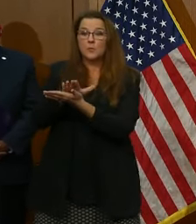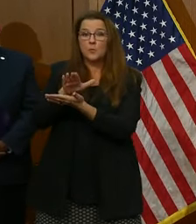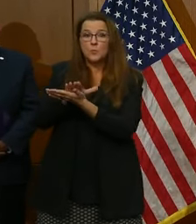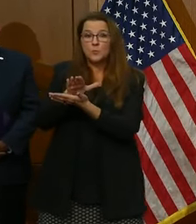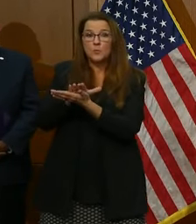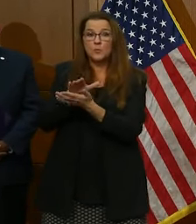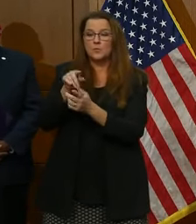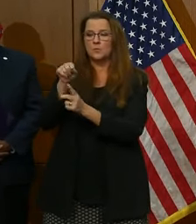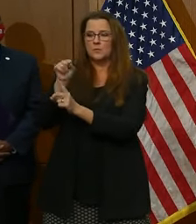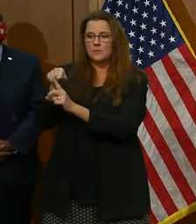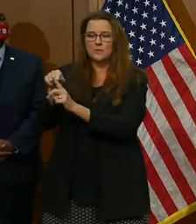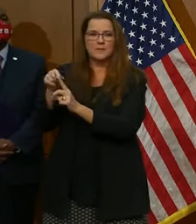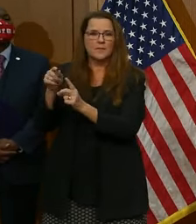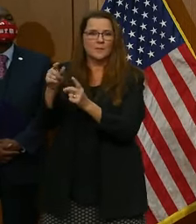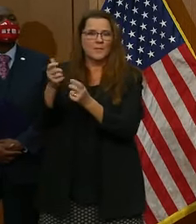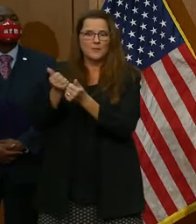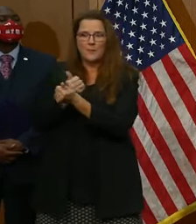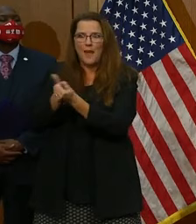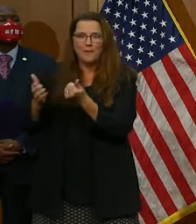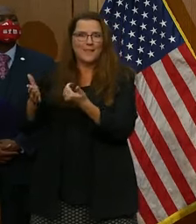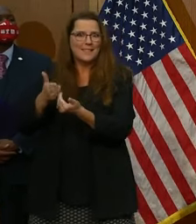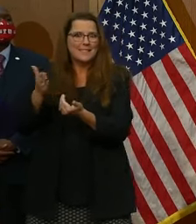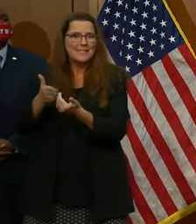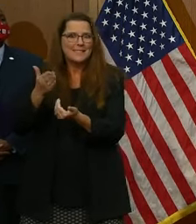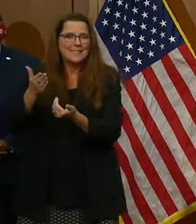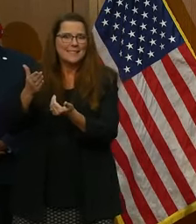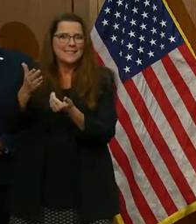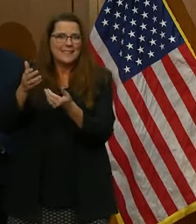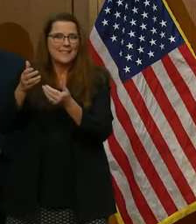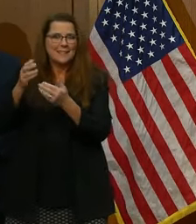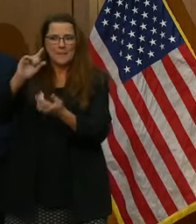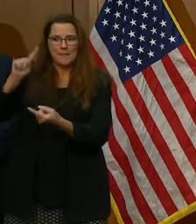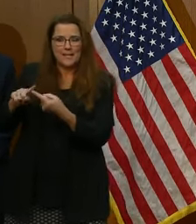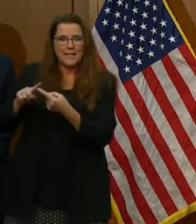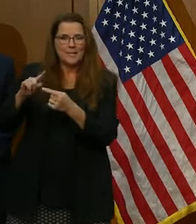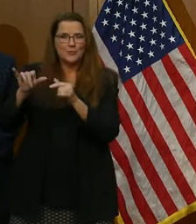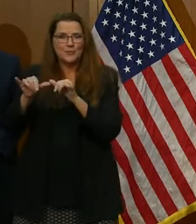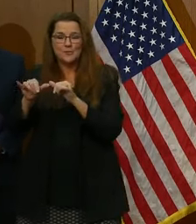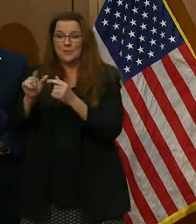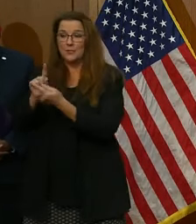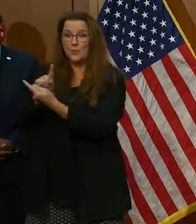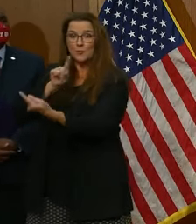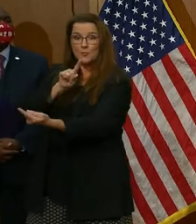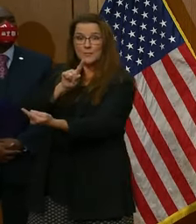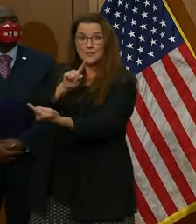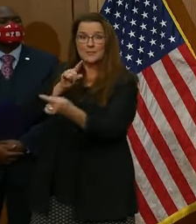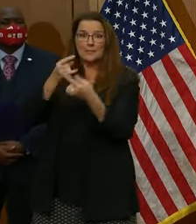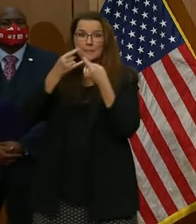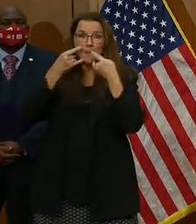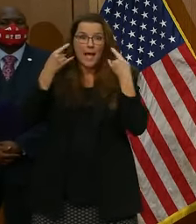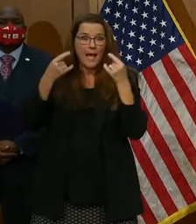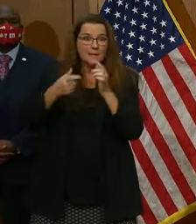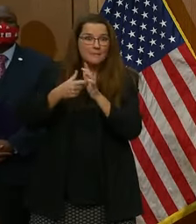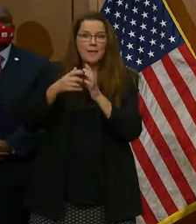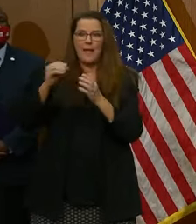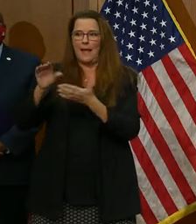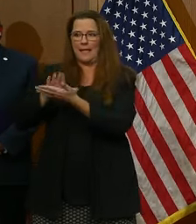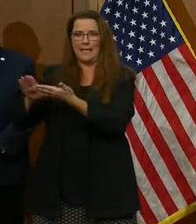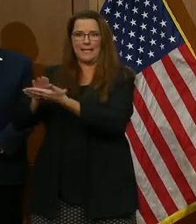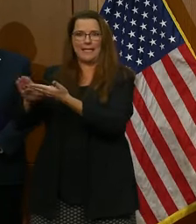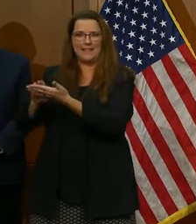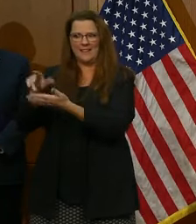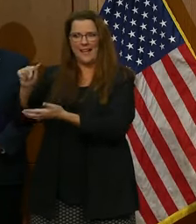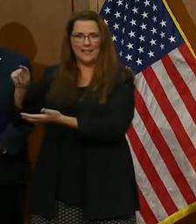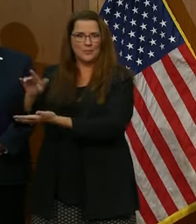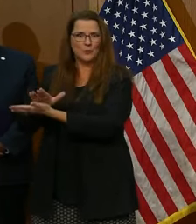mitigation measures easily. Social distancing, mask wearing, and cleaning. And while getting everyone